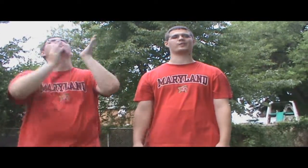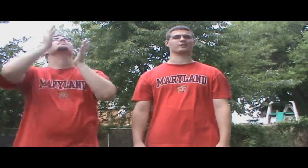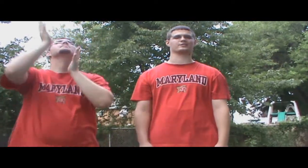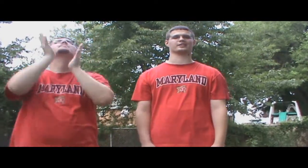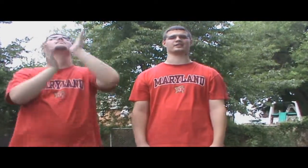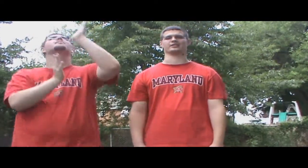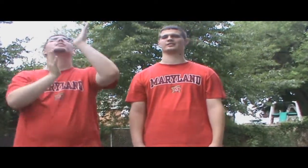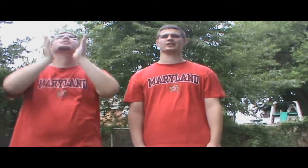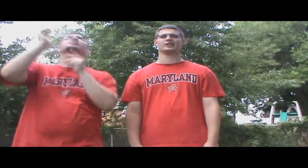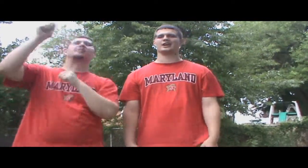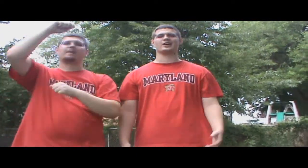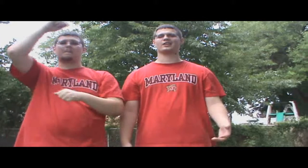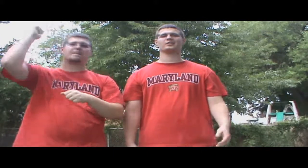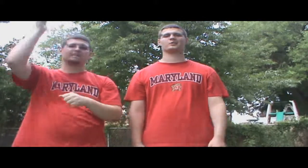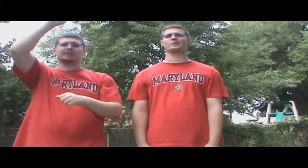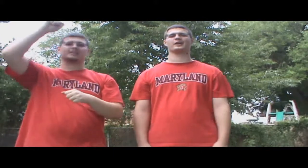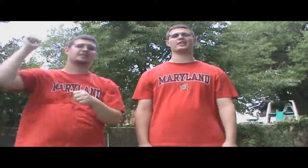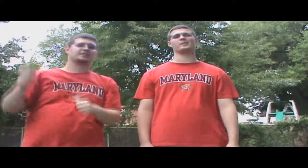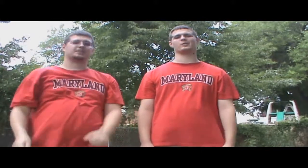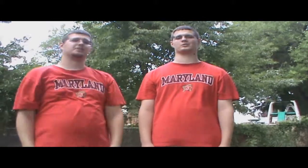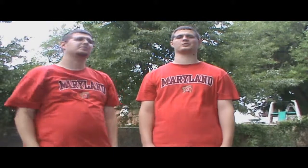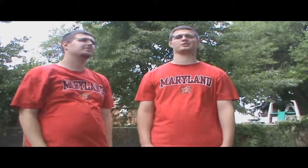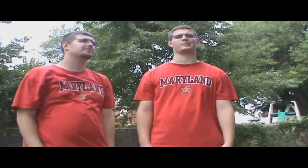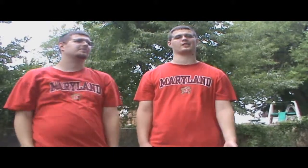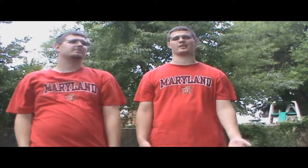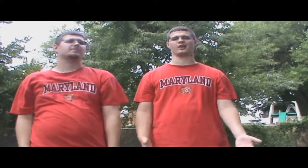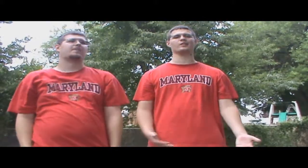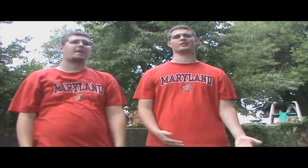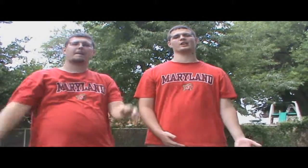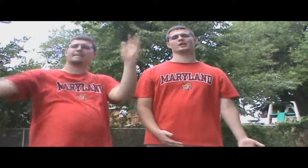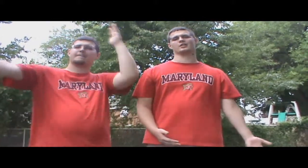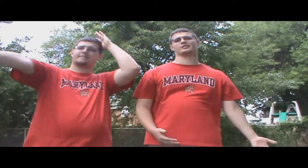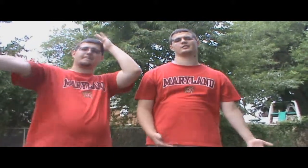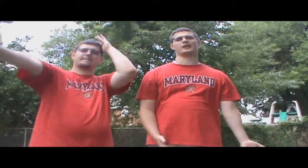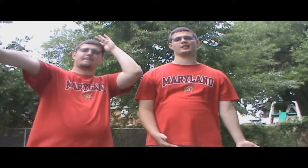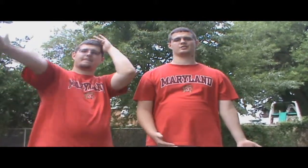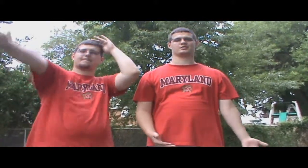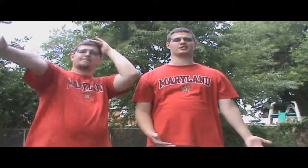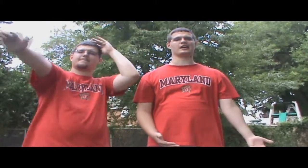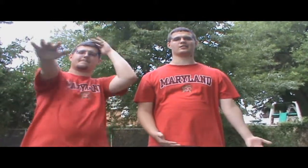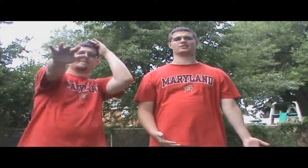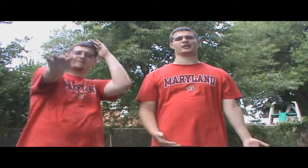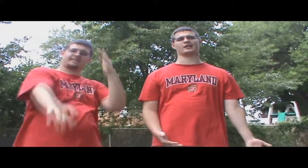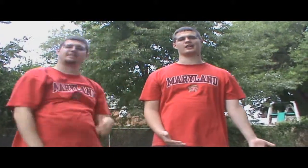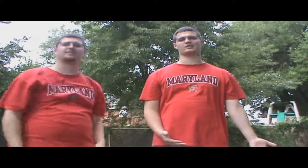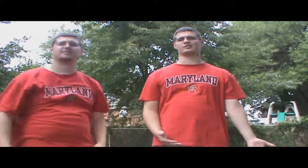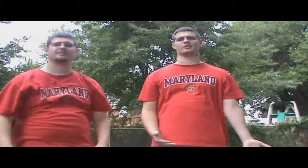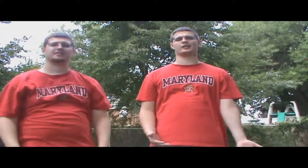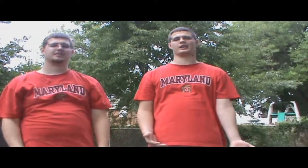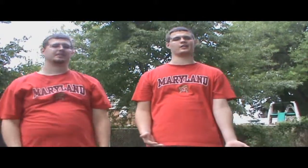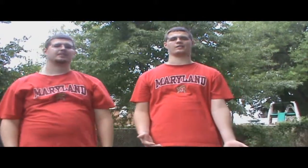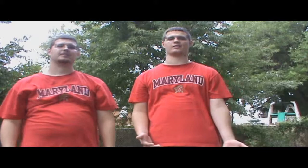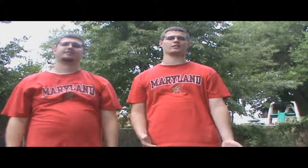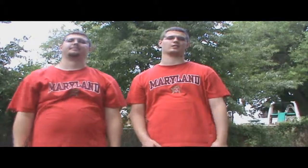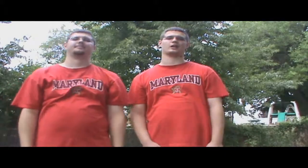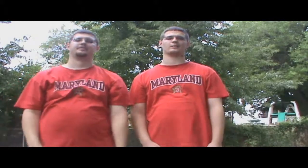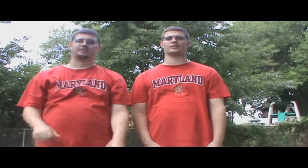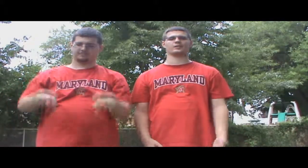fucking serious. How can you go to pay that much when you can just buy the current, standard JN consoles right now? I mean,